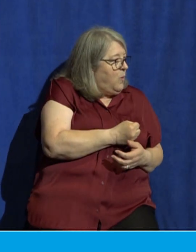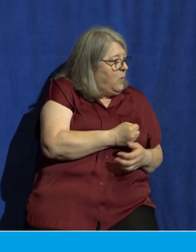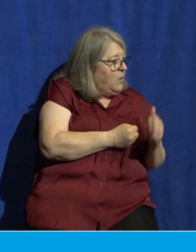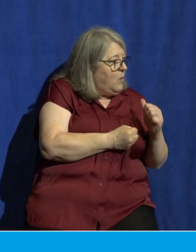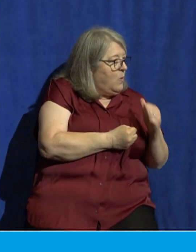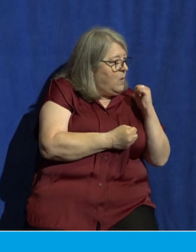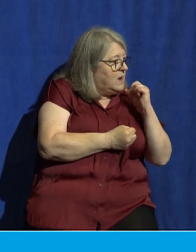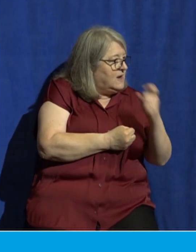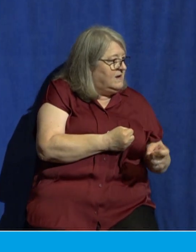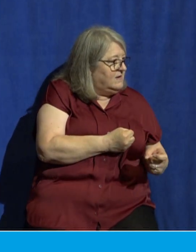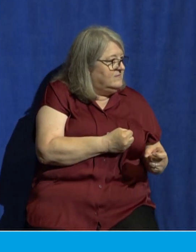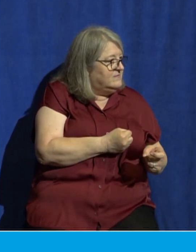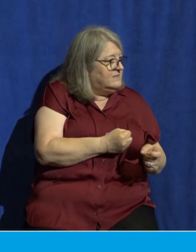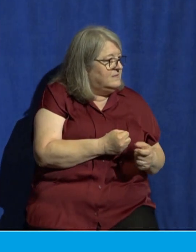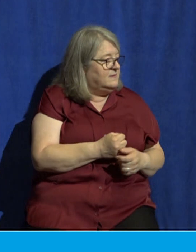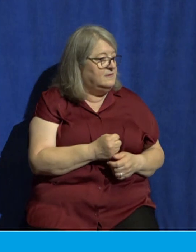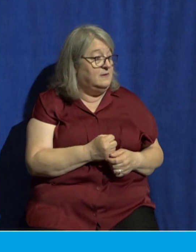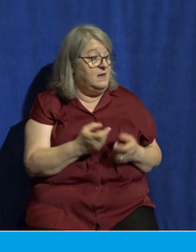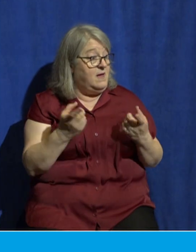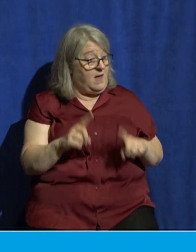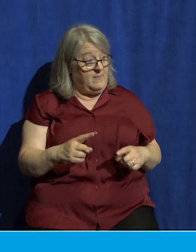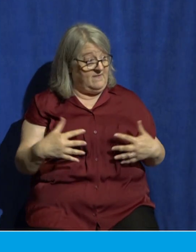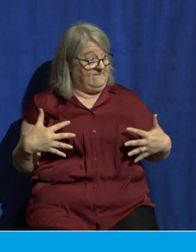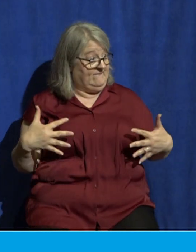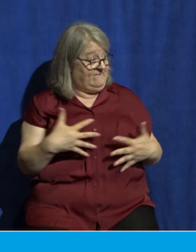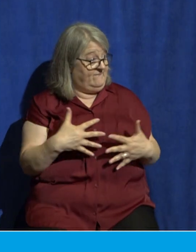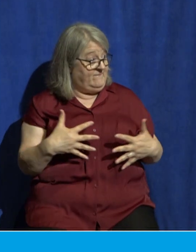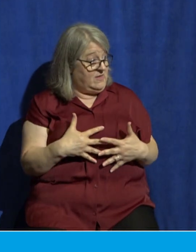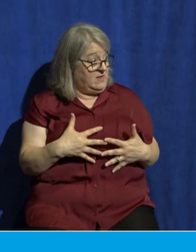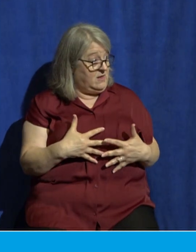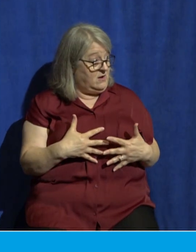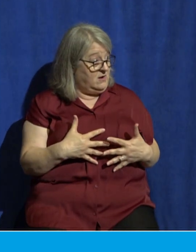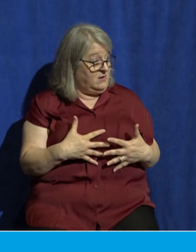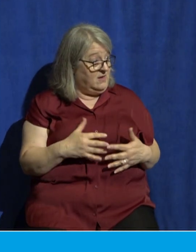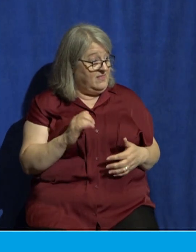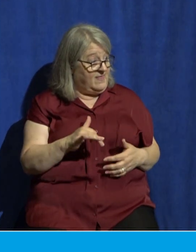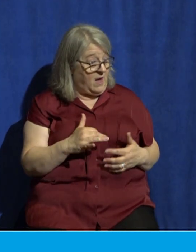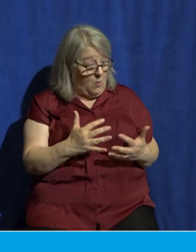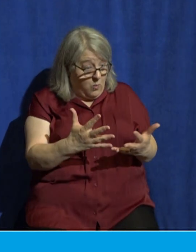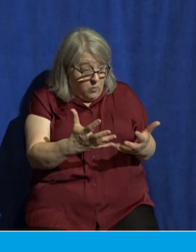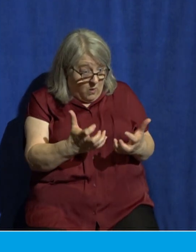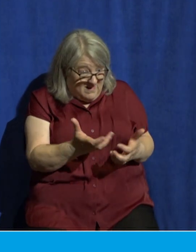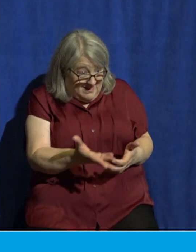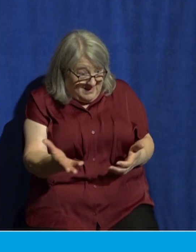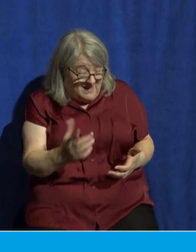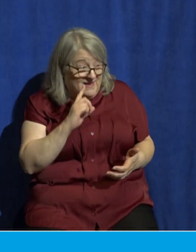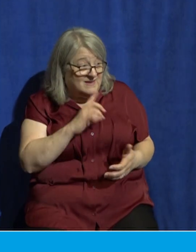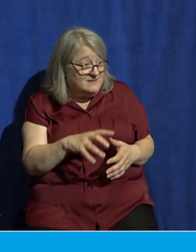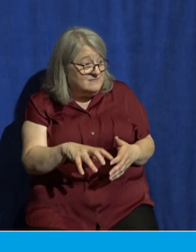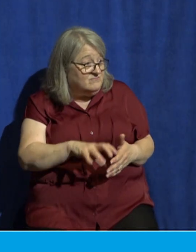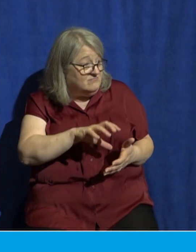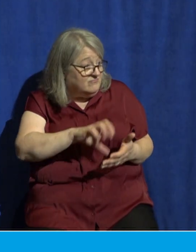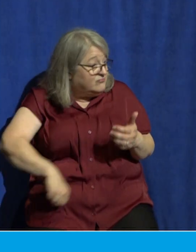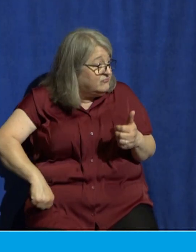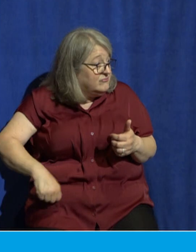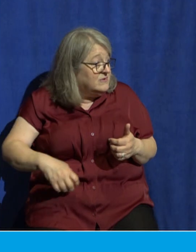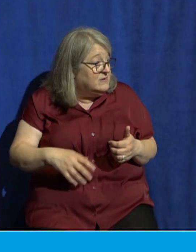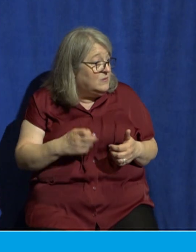and when we fear that what we want will be taken or withheld then we can become susceptible